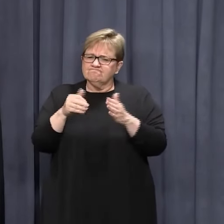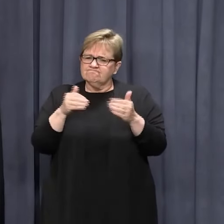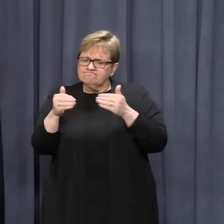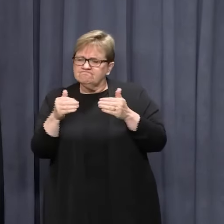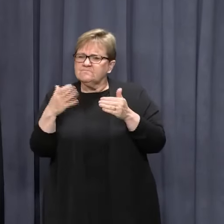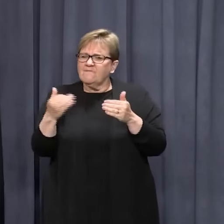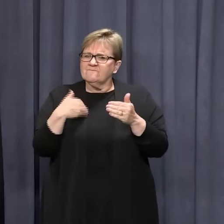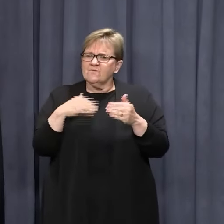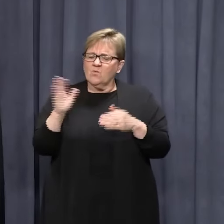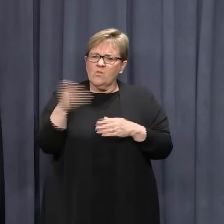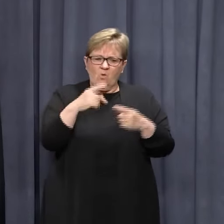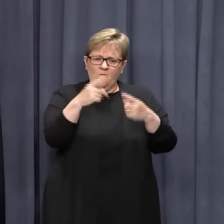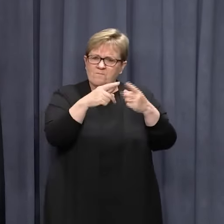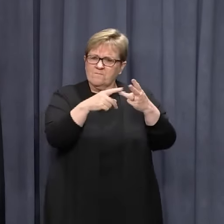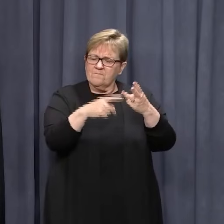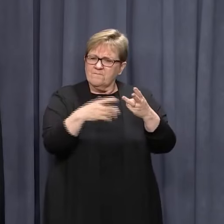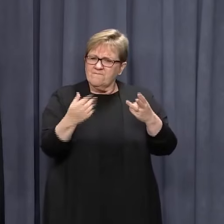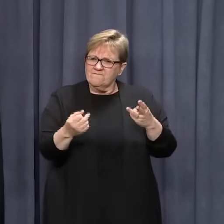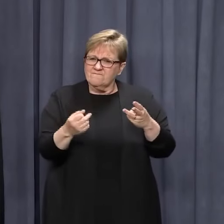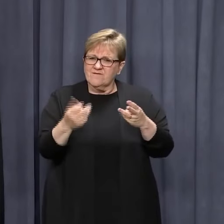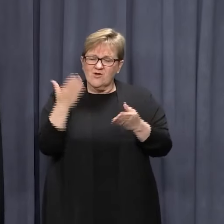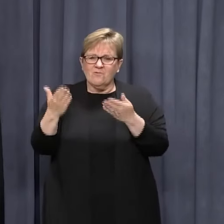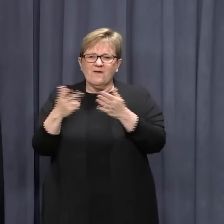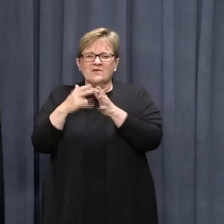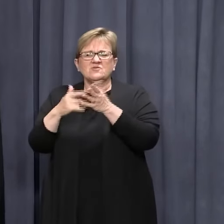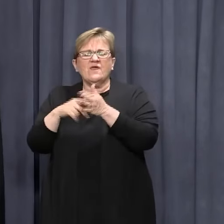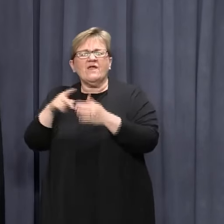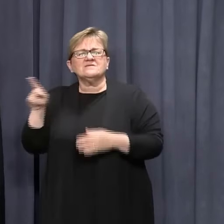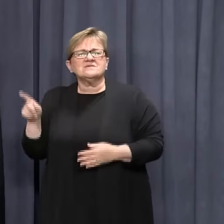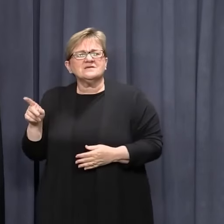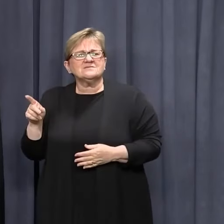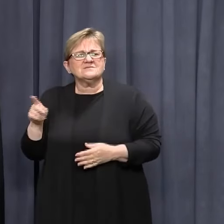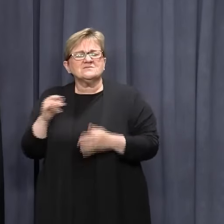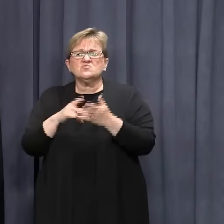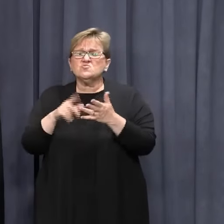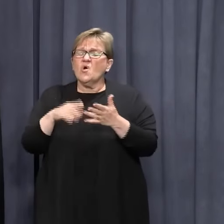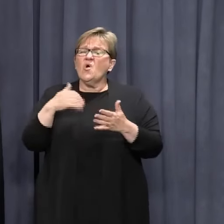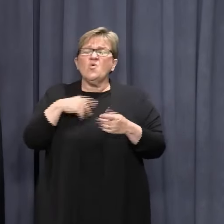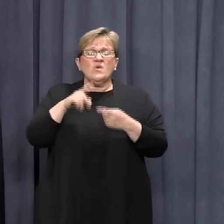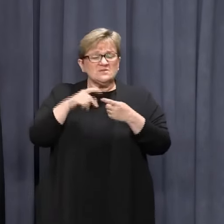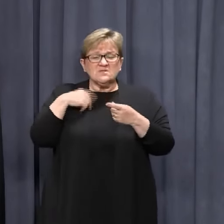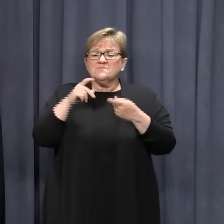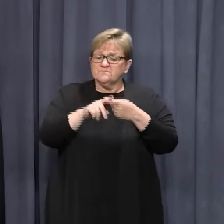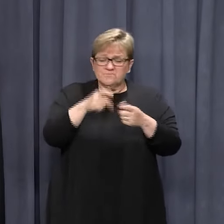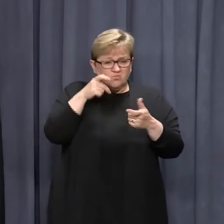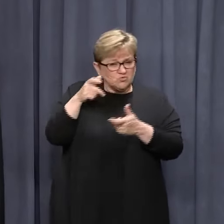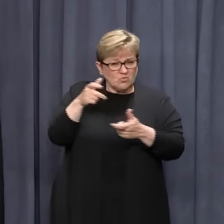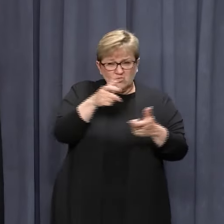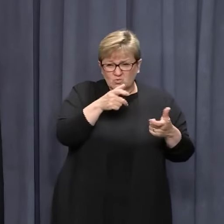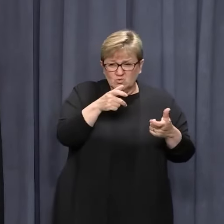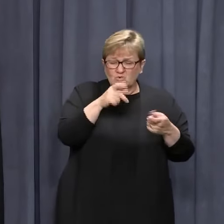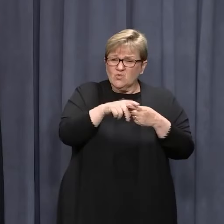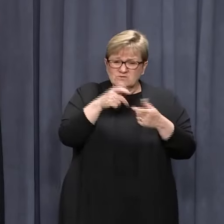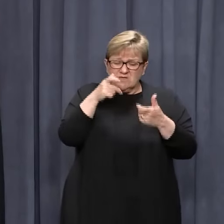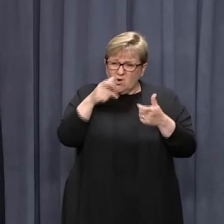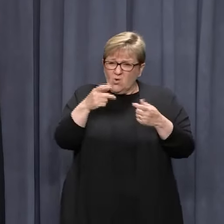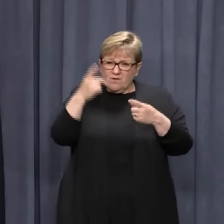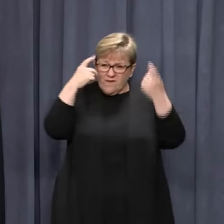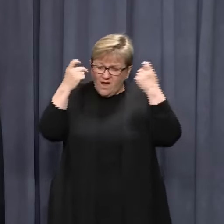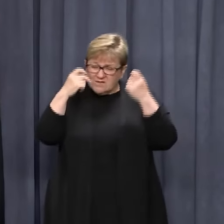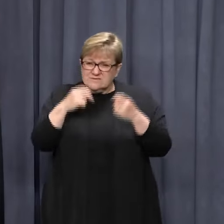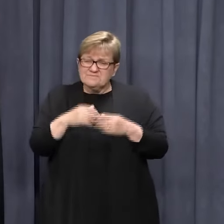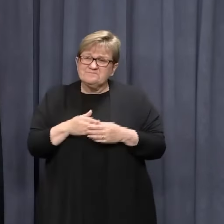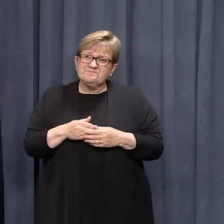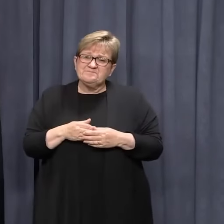with all of those categories than other states have. So look, we'll continue to monitor. We're looking at those sorts of initiatives.